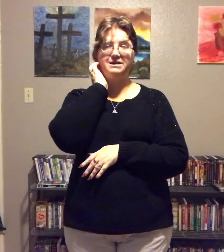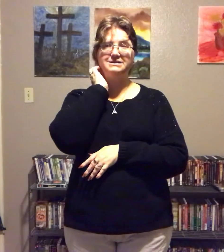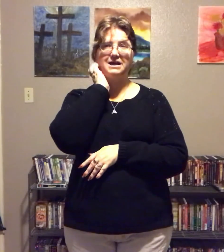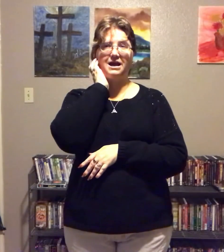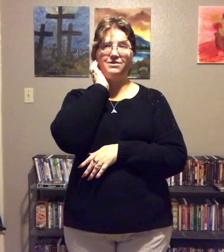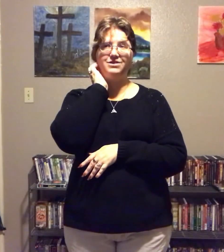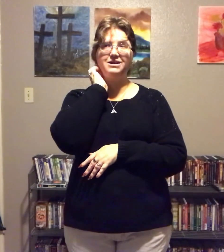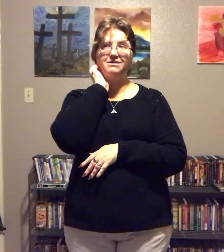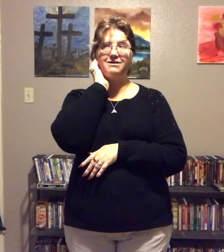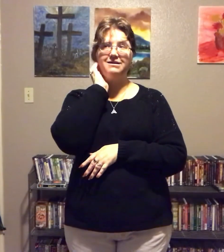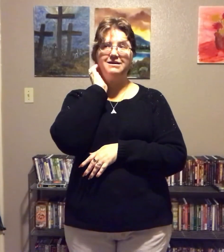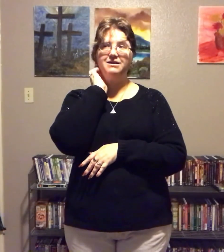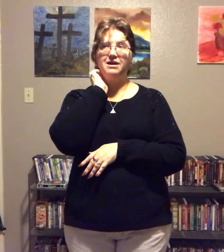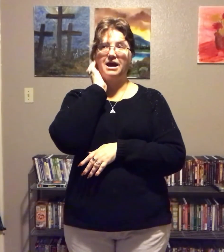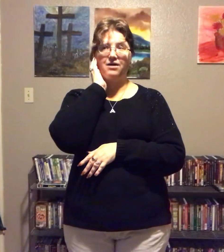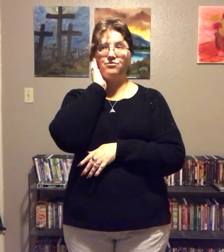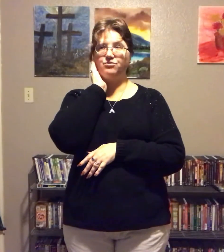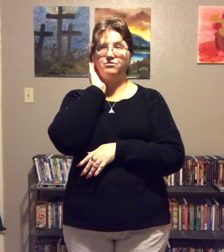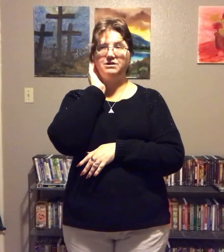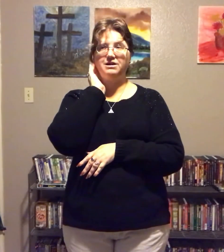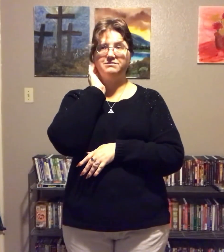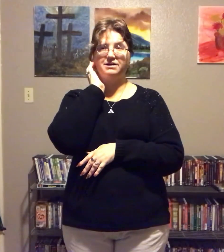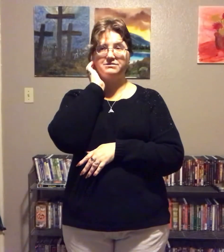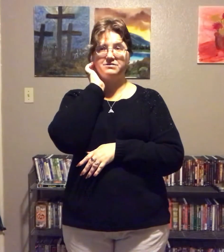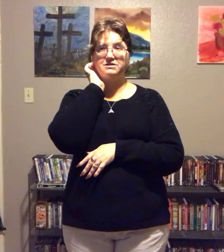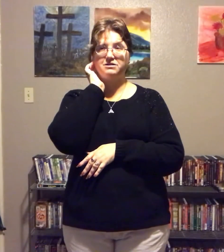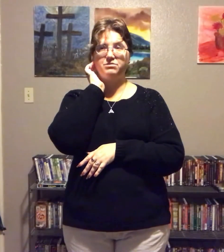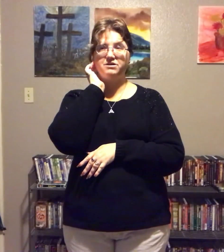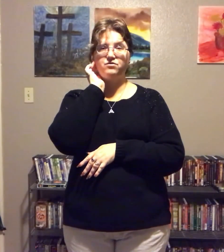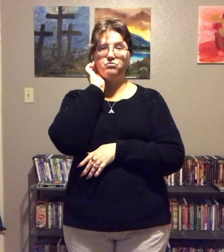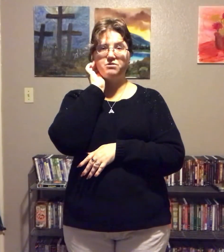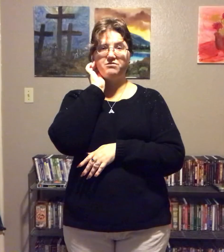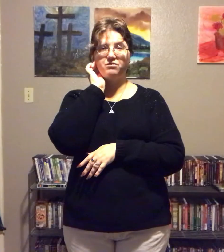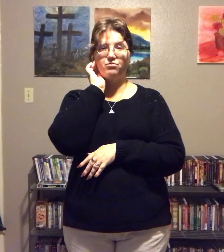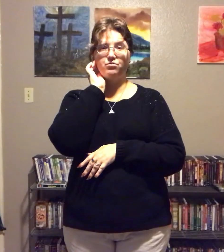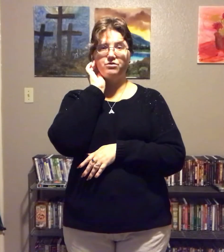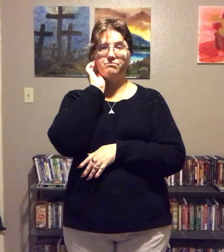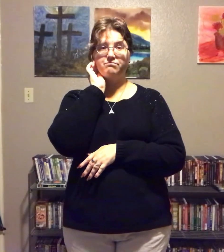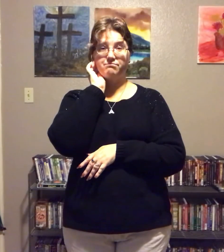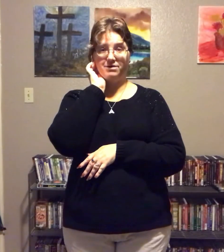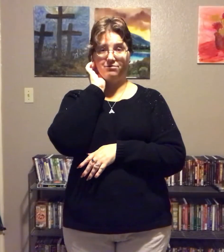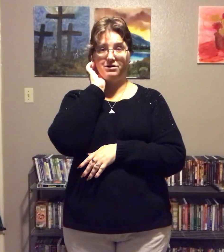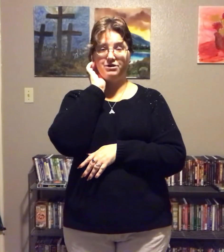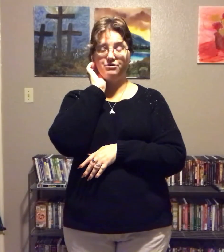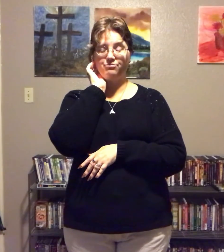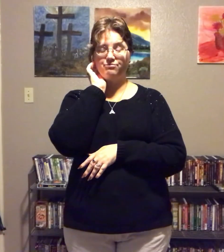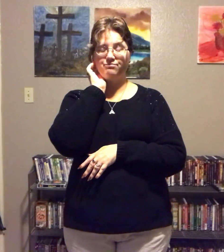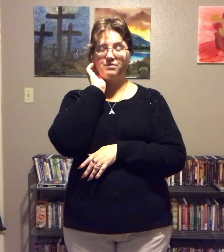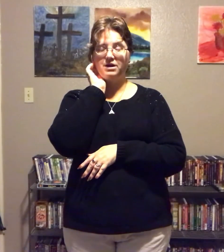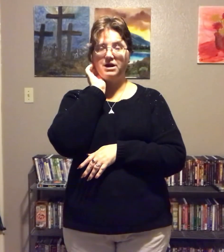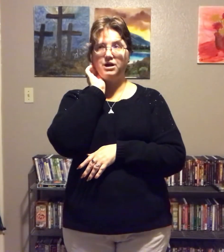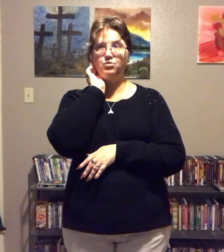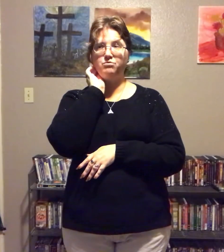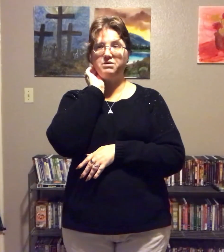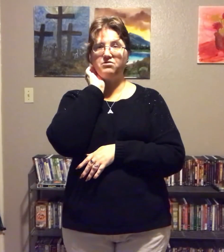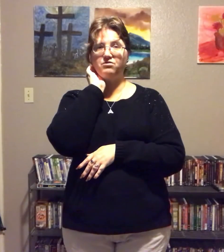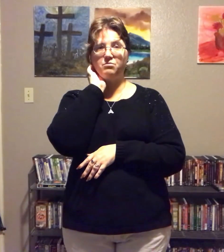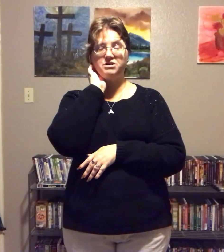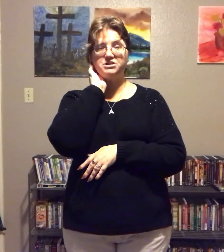Because I think after 30 days, I seriously believe you'd be sold. I really do. And you would be so much